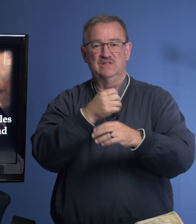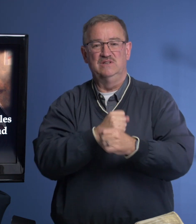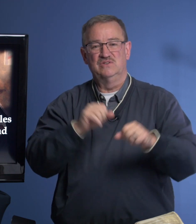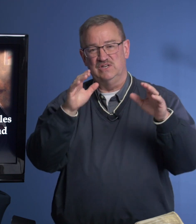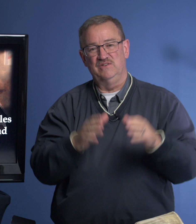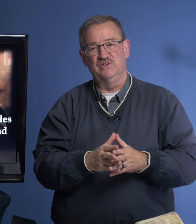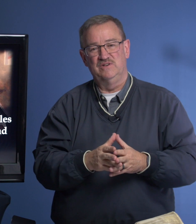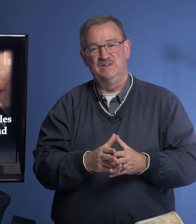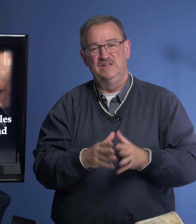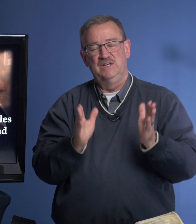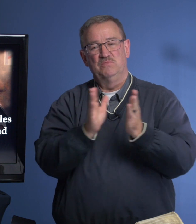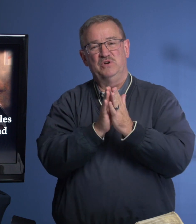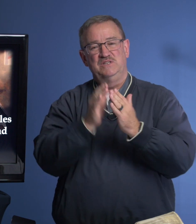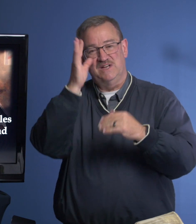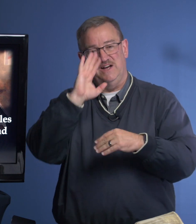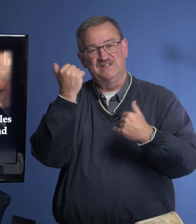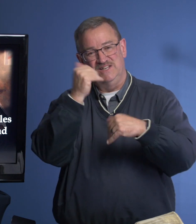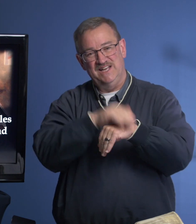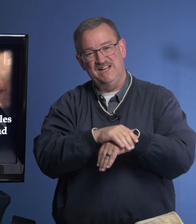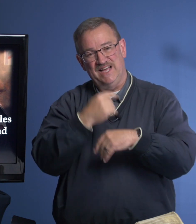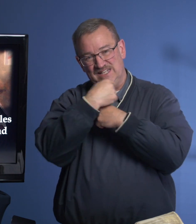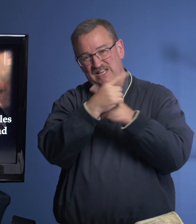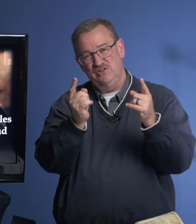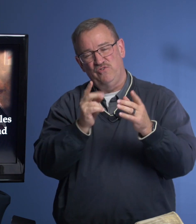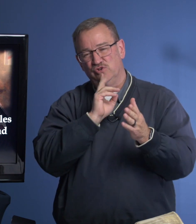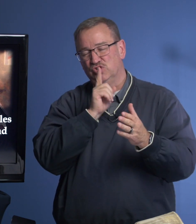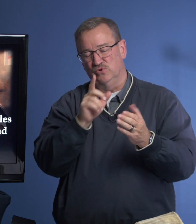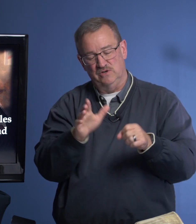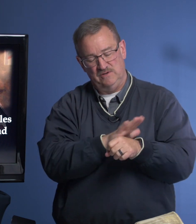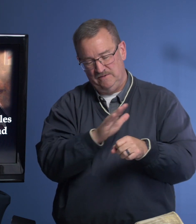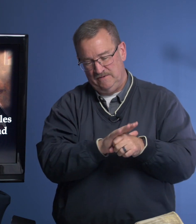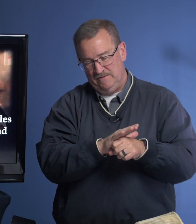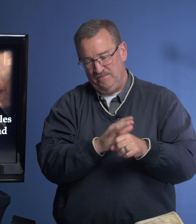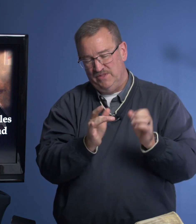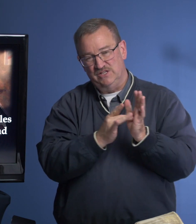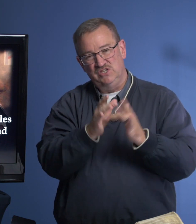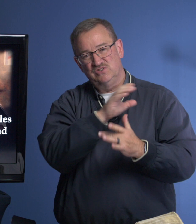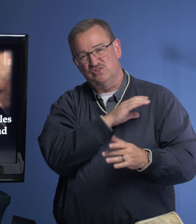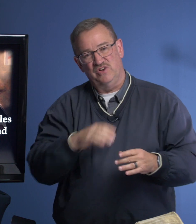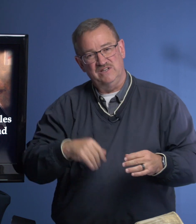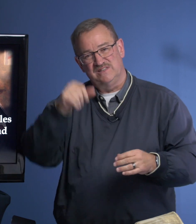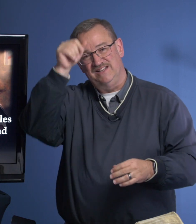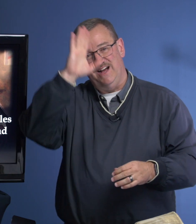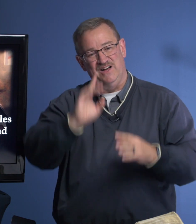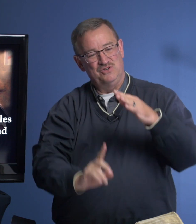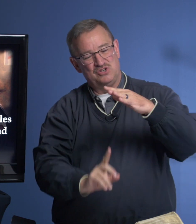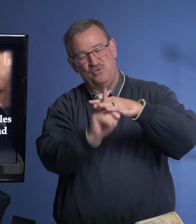Savior. Praise God. Tonight, I can tell you for sure that Jesus Christ and God show